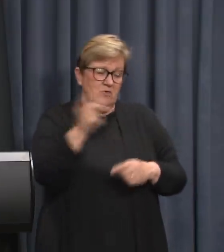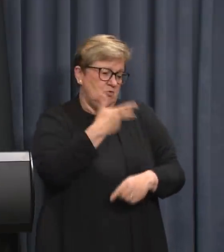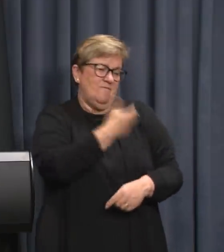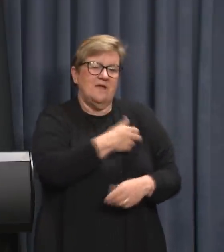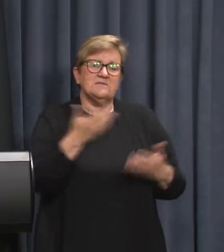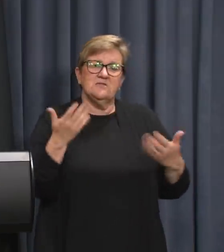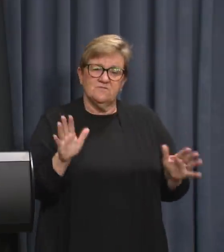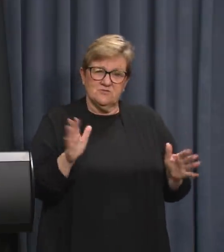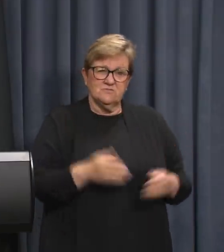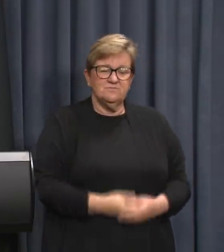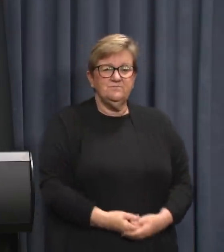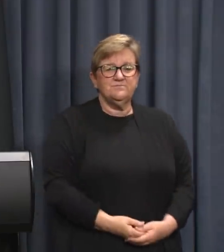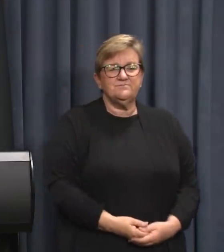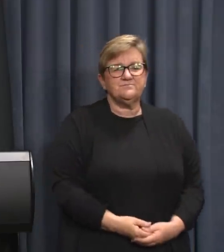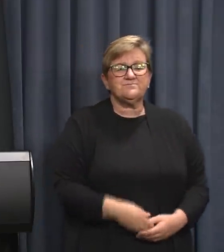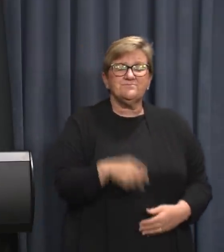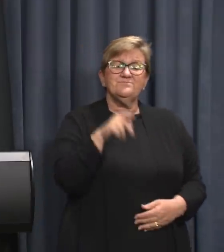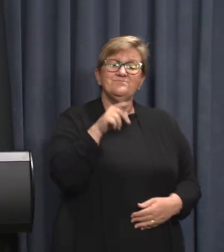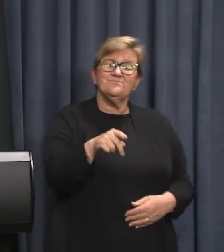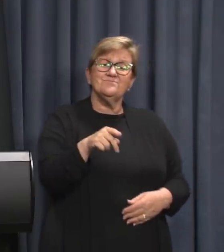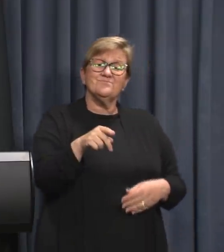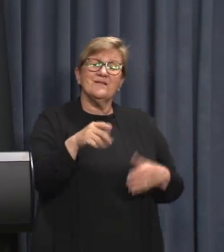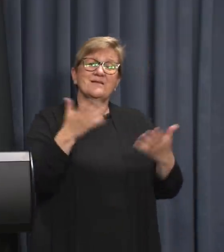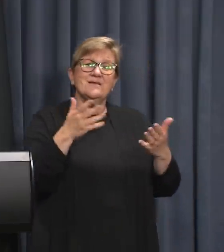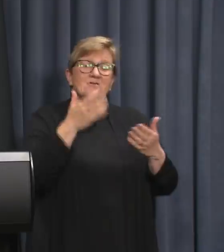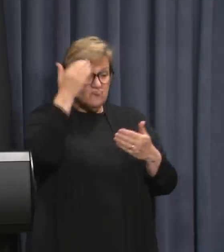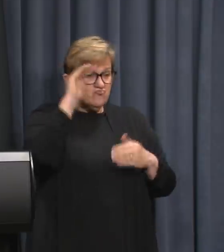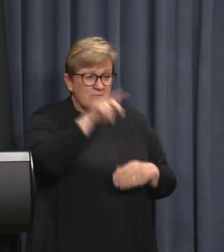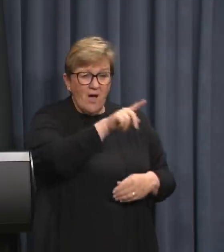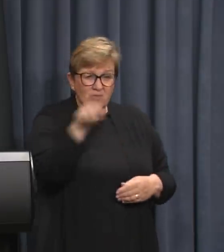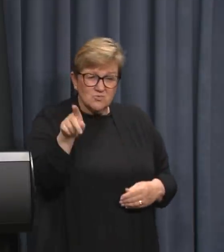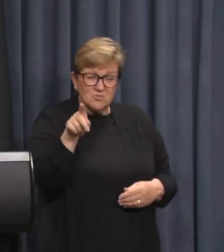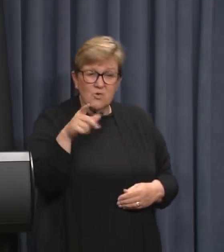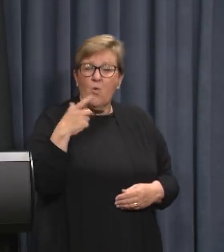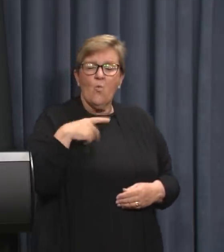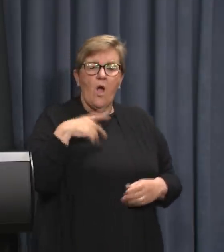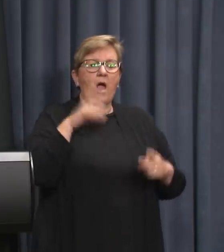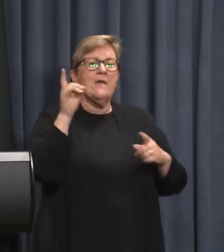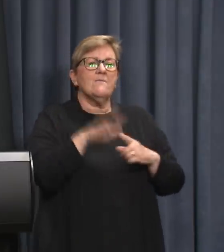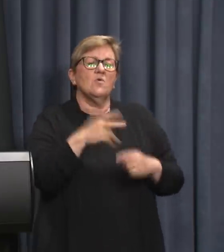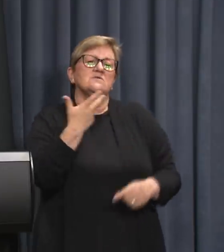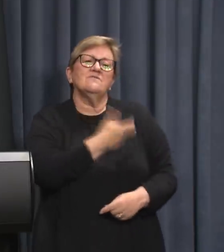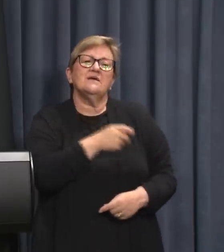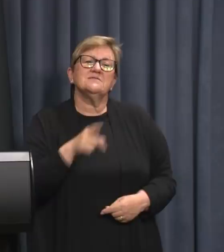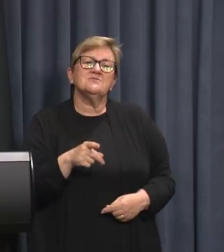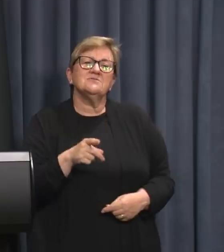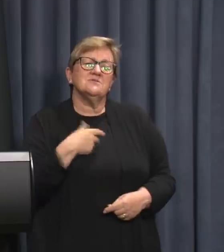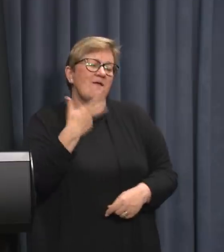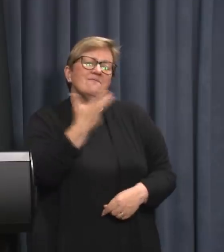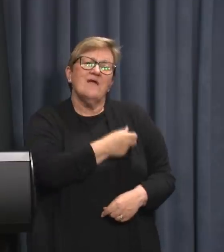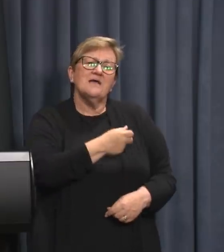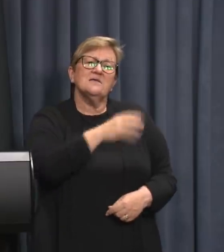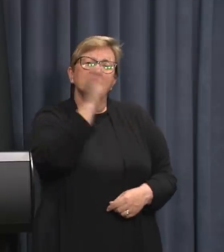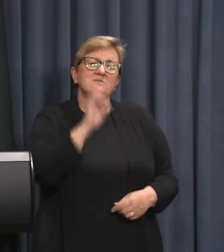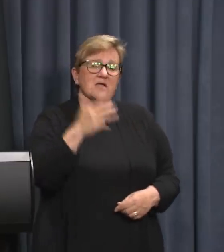vaccinated. These latest developments are a timely reminder of why it is so important to get vaccinated. Our vaccination rate